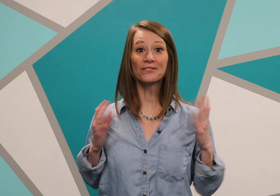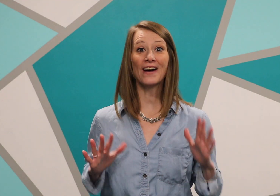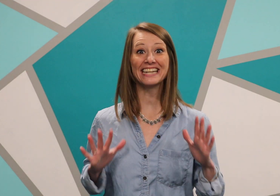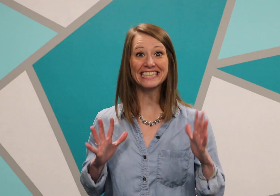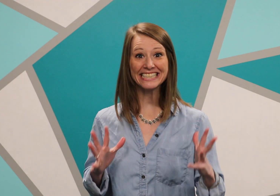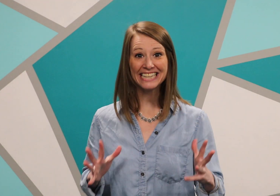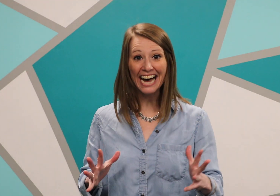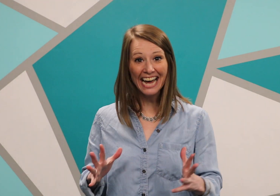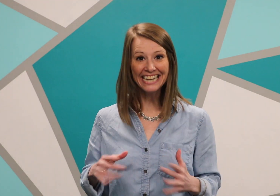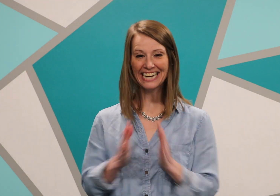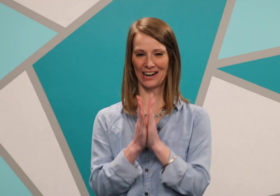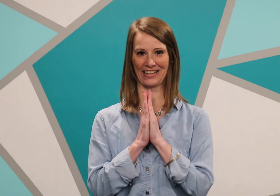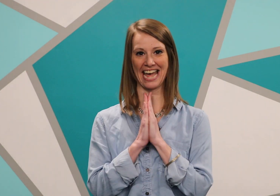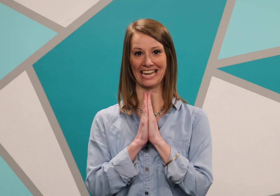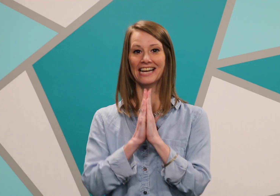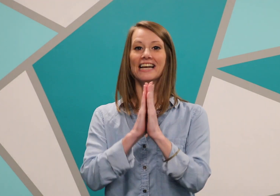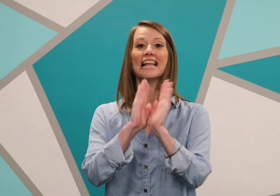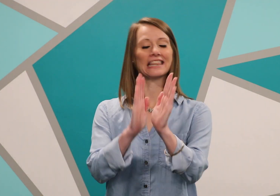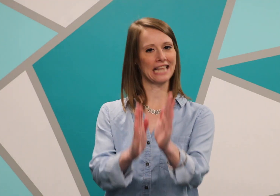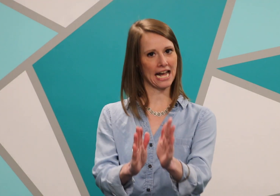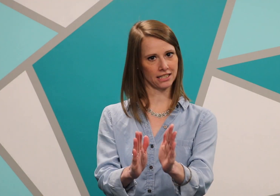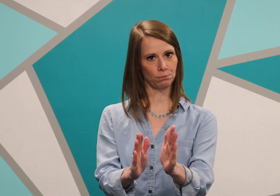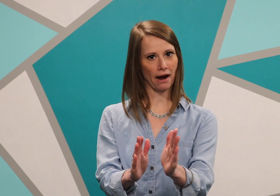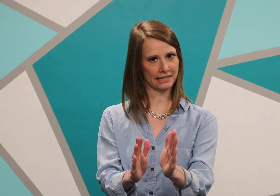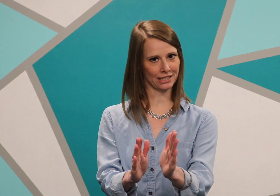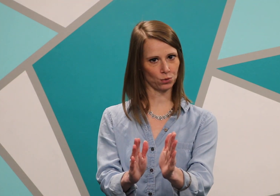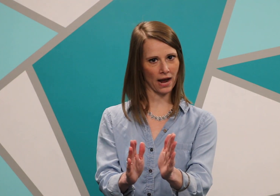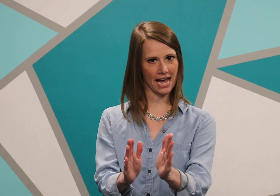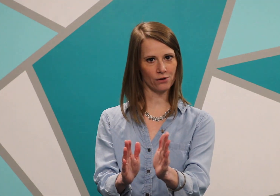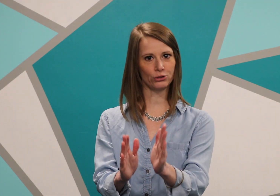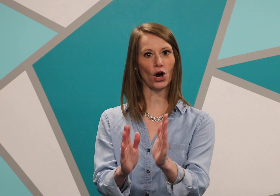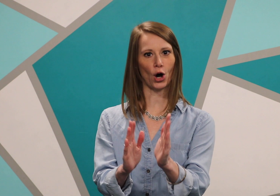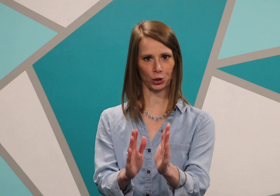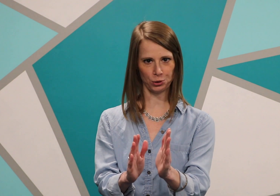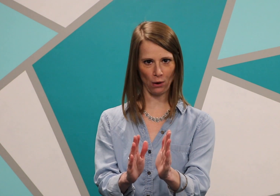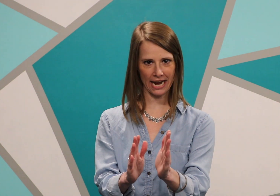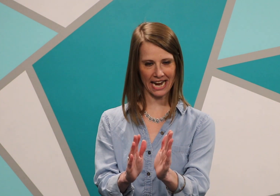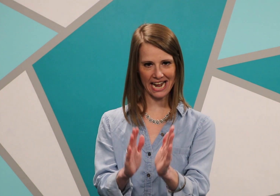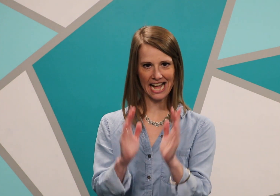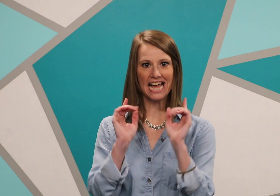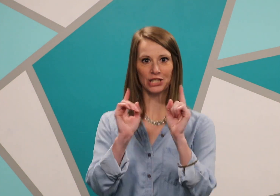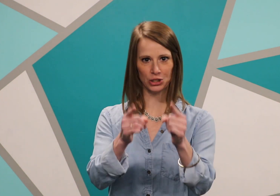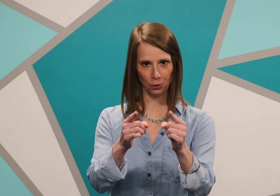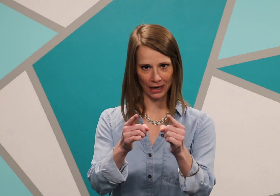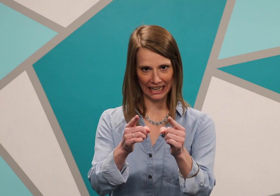Well done! Okay, last practice round. Are you ready? Do it.